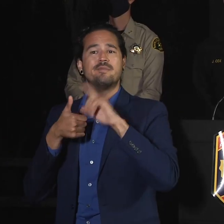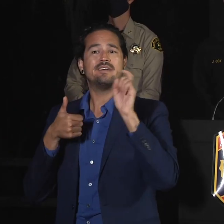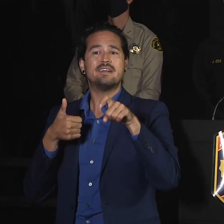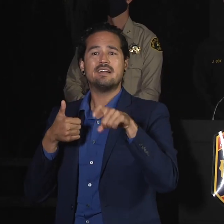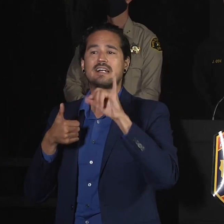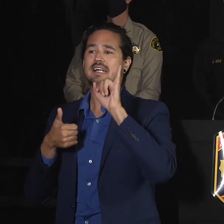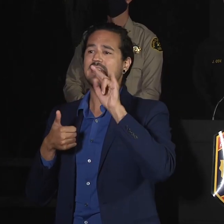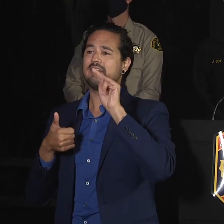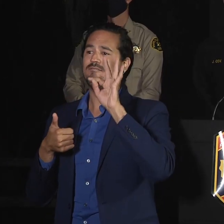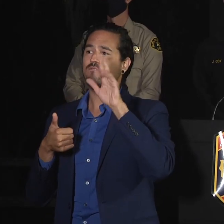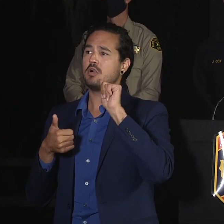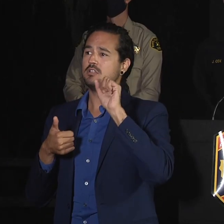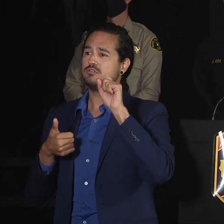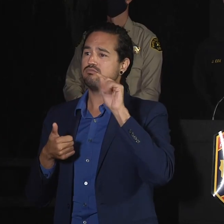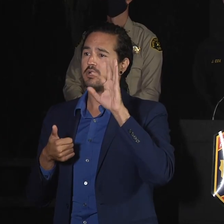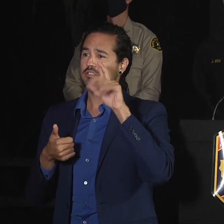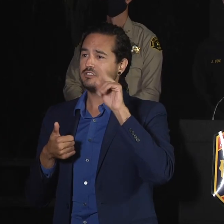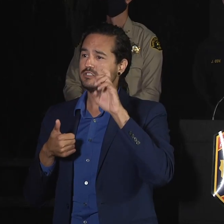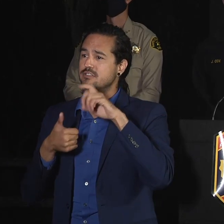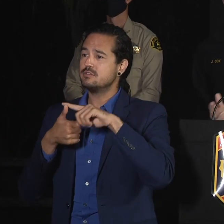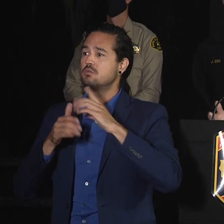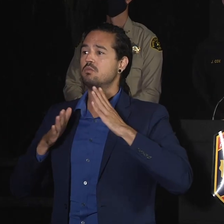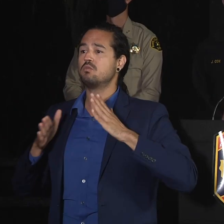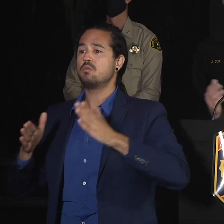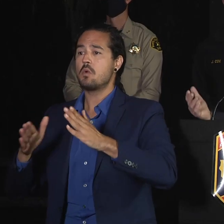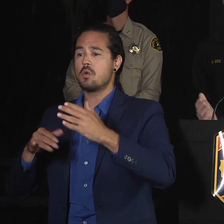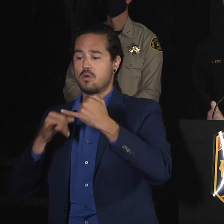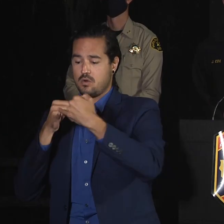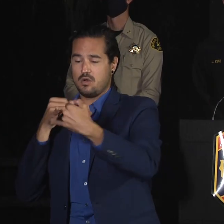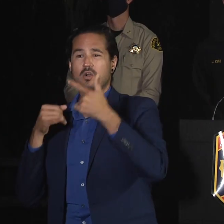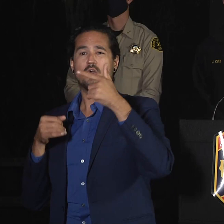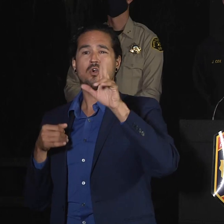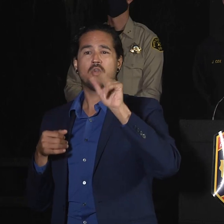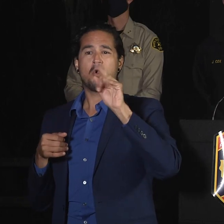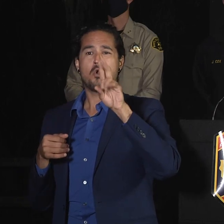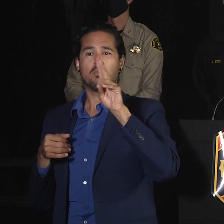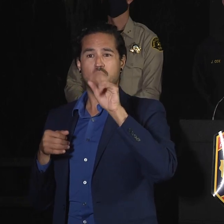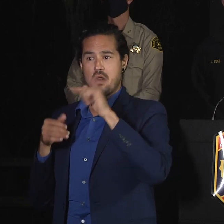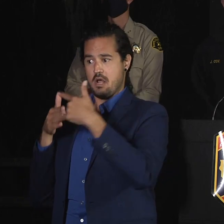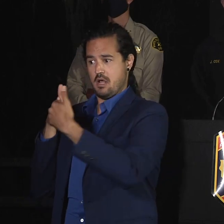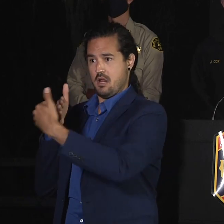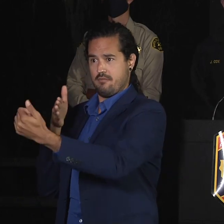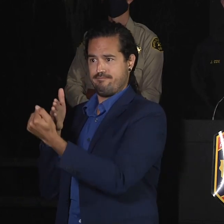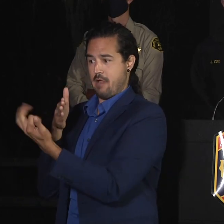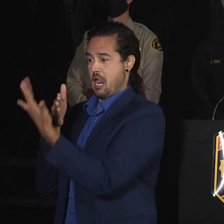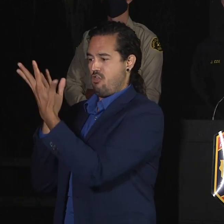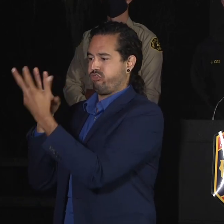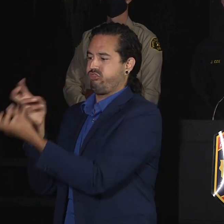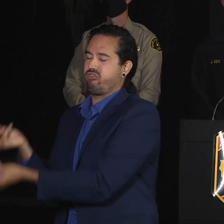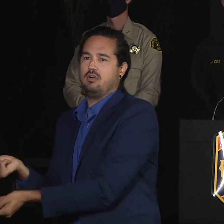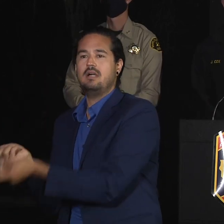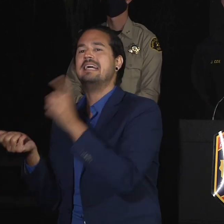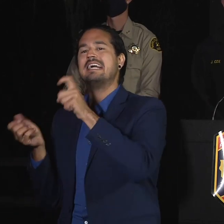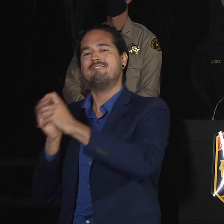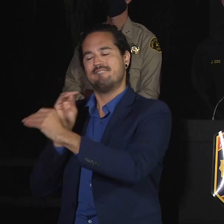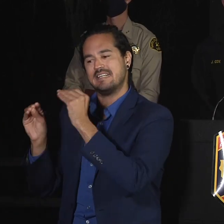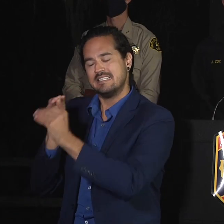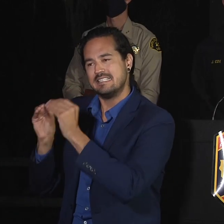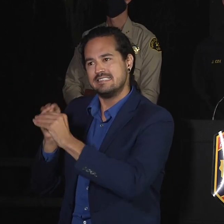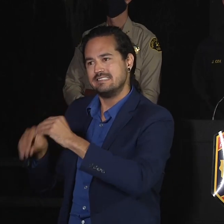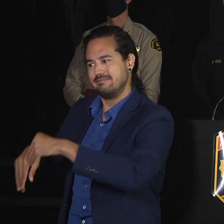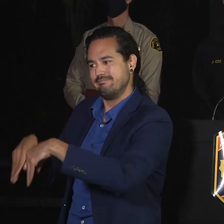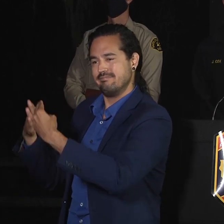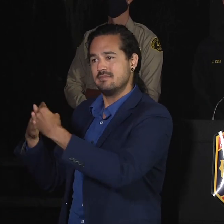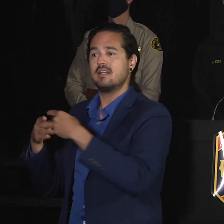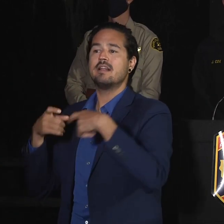roadways that are important to make sure that people don't drive off the roadway and drive up into, you know, off into a ravine. So it's going to take time.